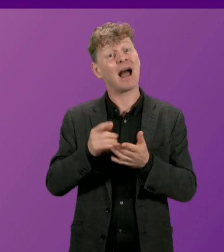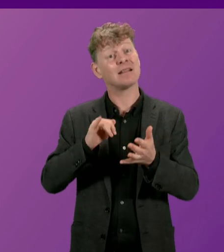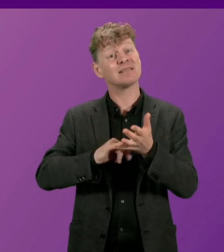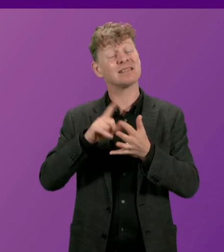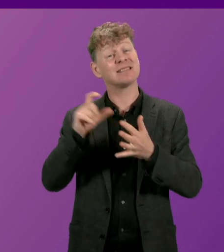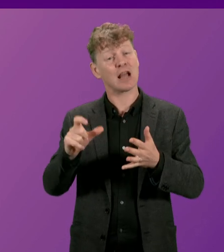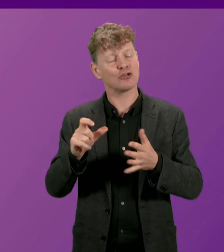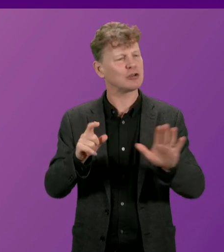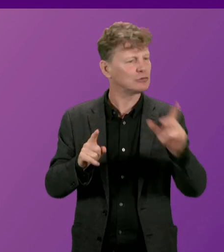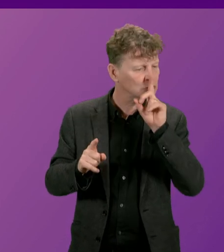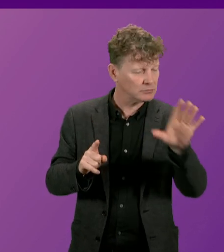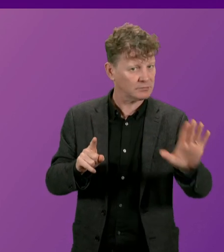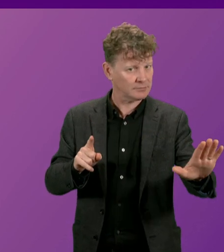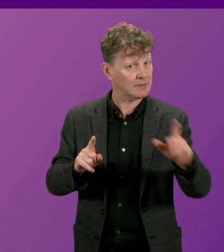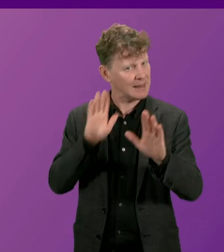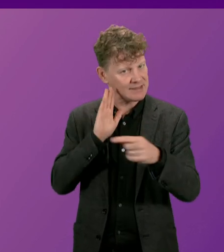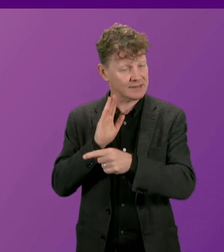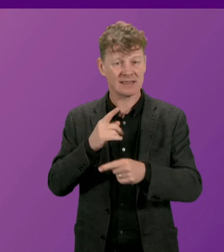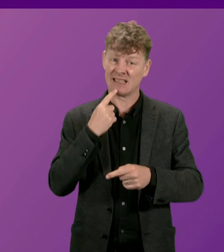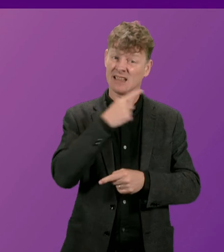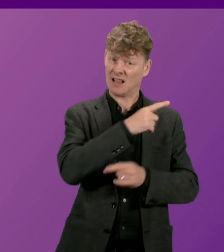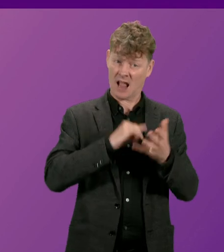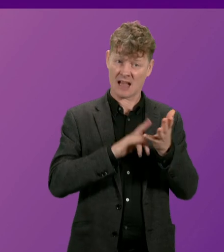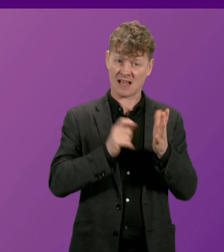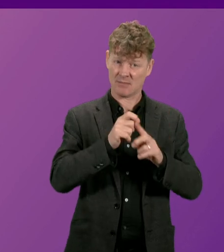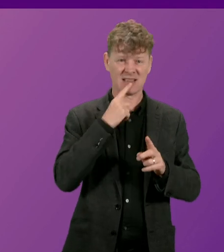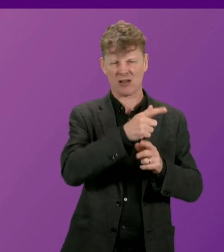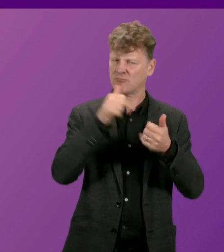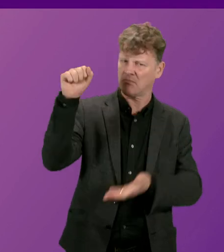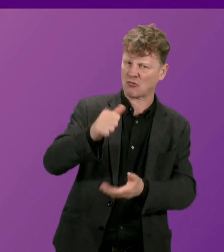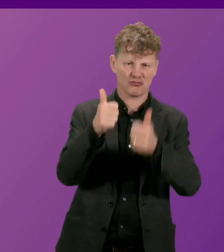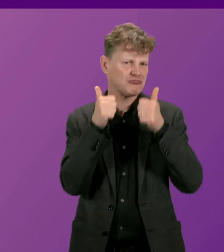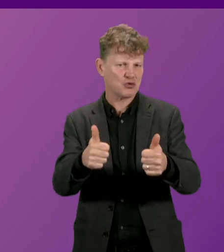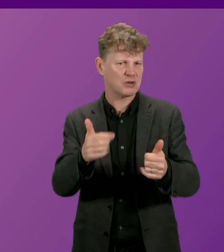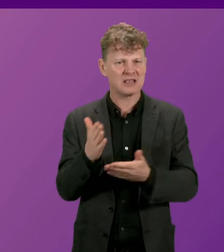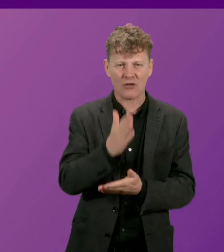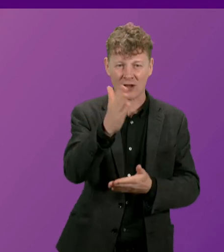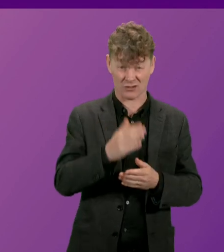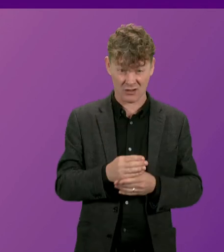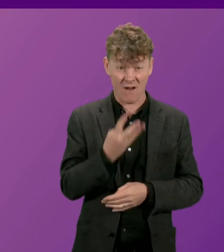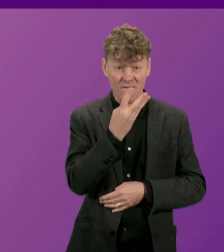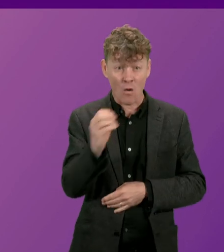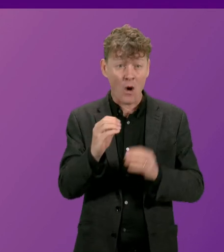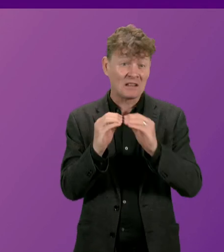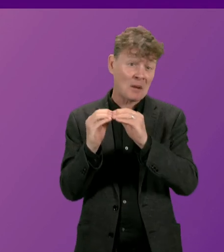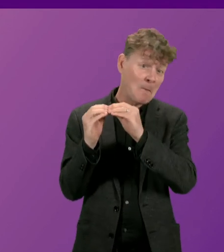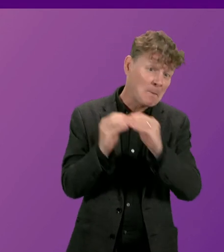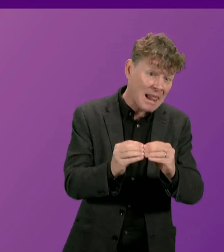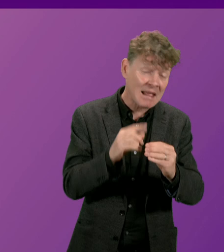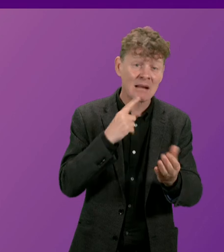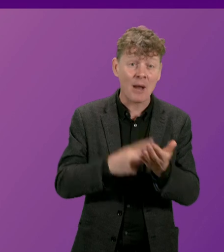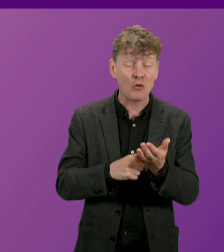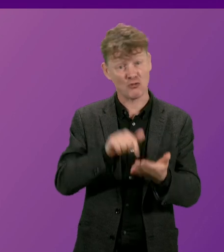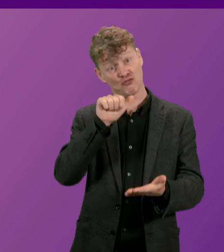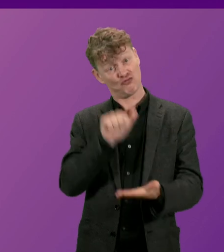step in the right direction. So if a £40 billion tax rise is just a step in the right